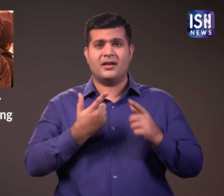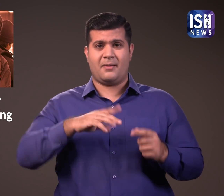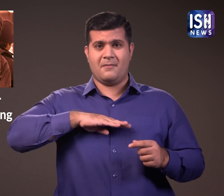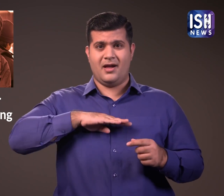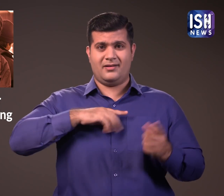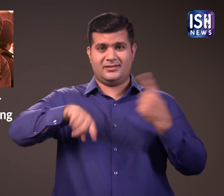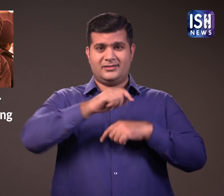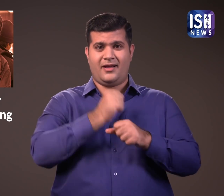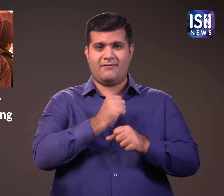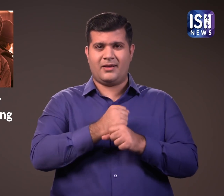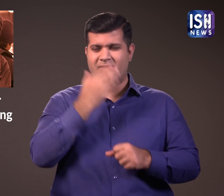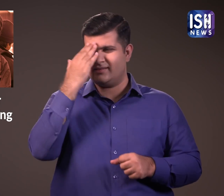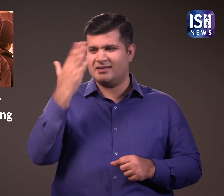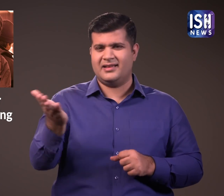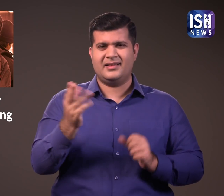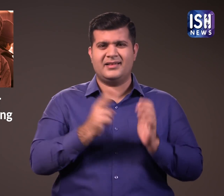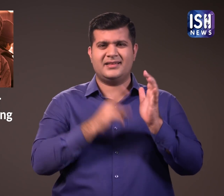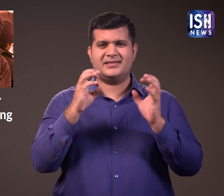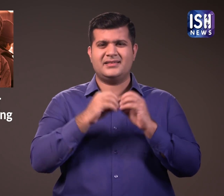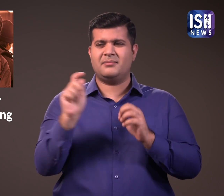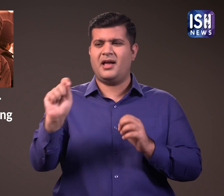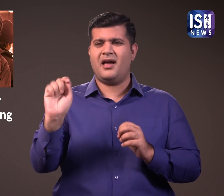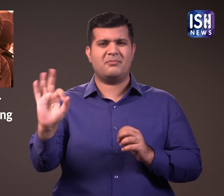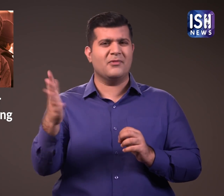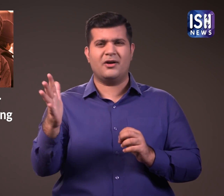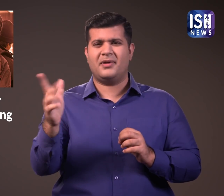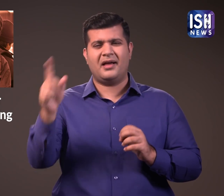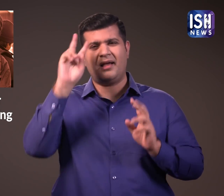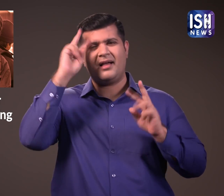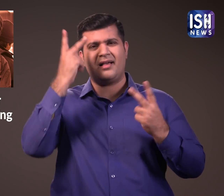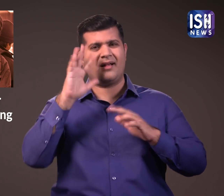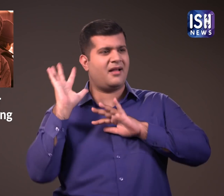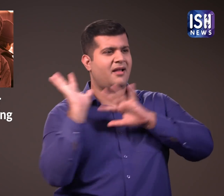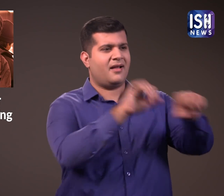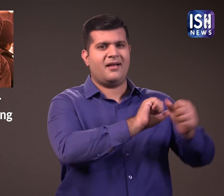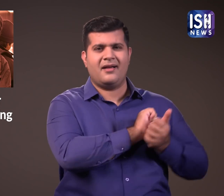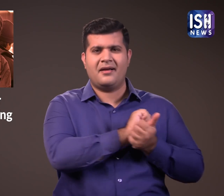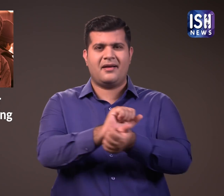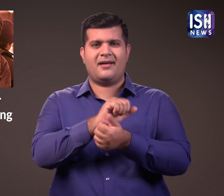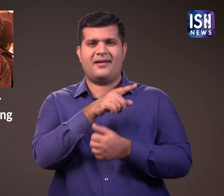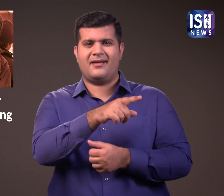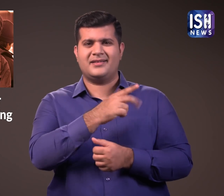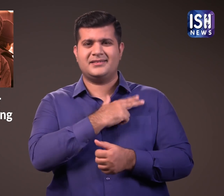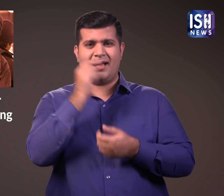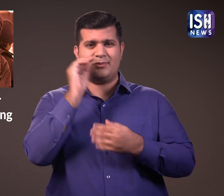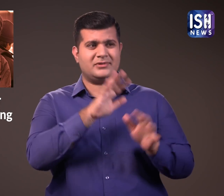Maharashtra government claims the NCB has initiated a witch hunt against the King Khan by targeting his son.